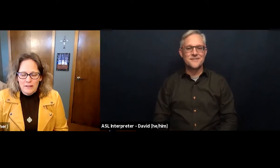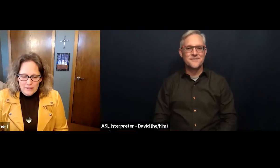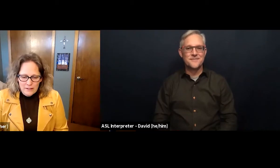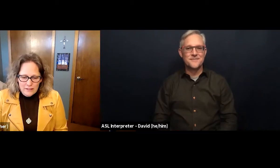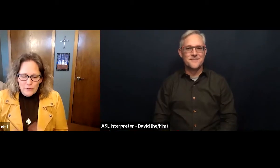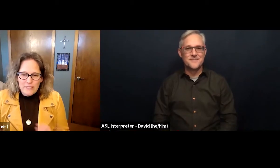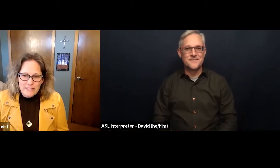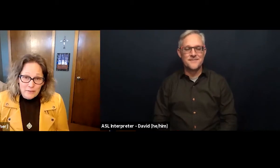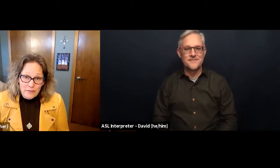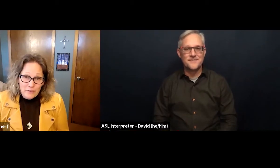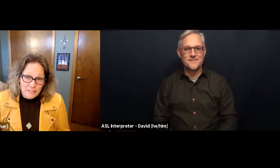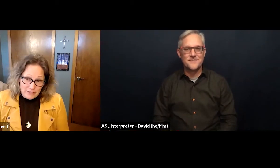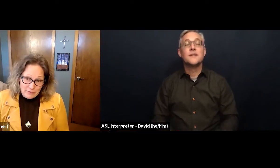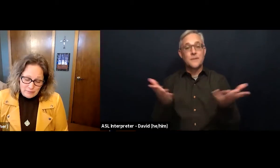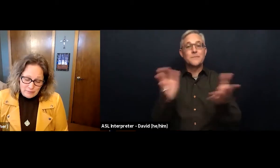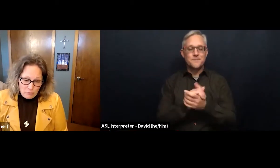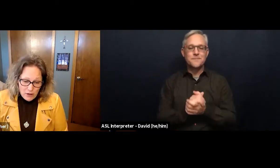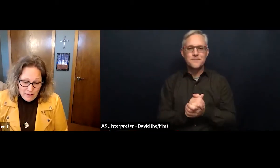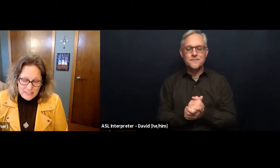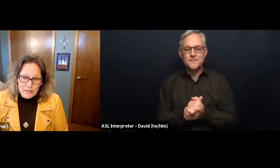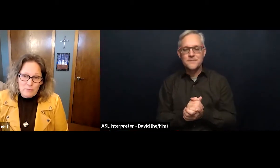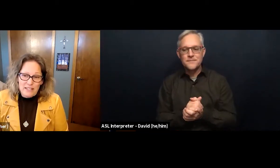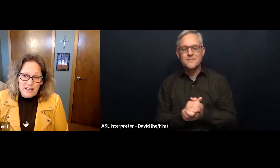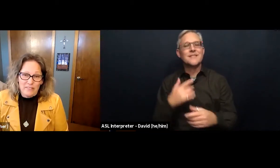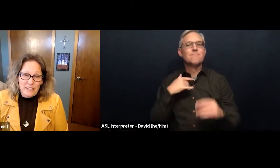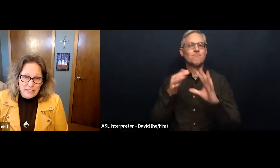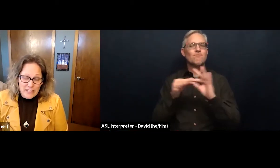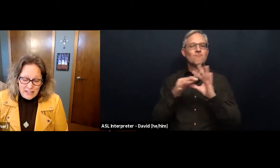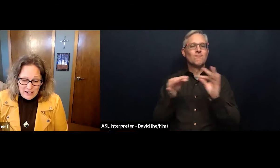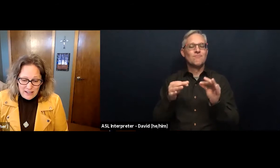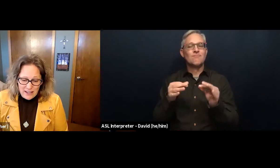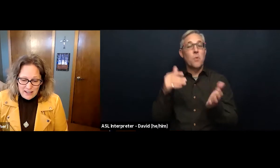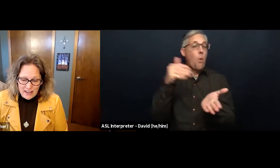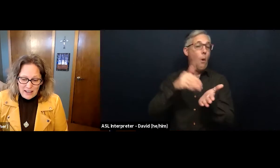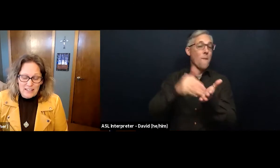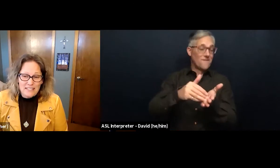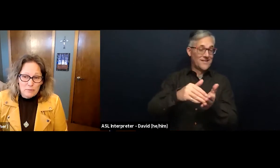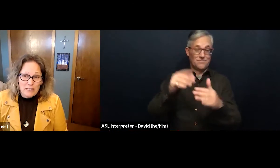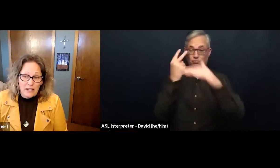So, as I said, often, I think prophets can be kind of irritating and intimidating.